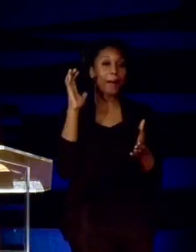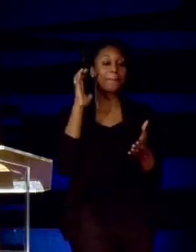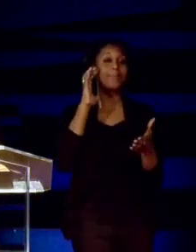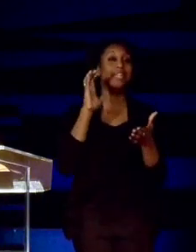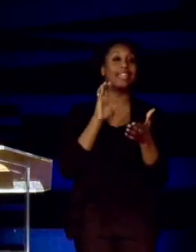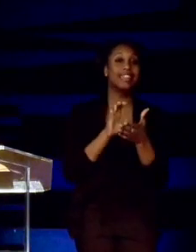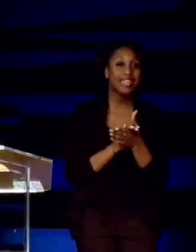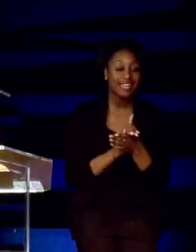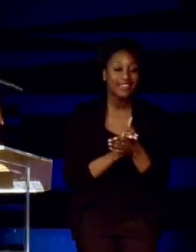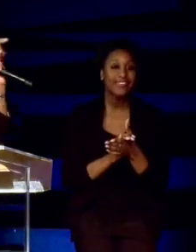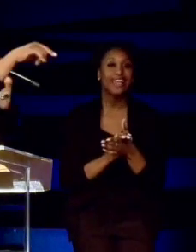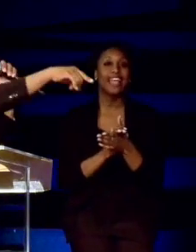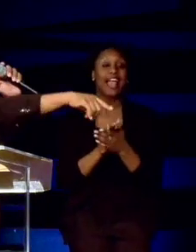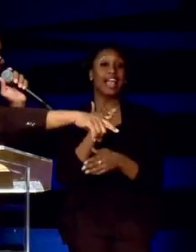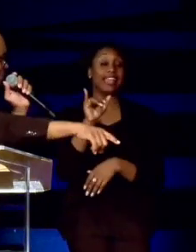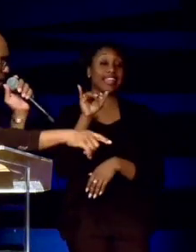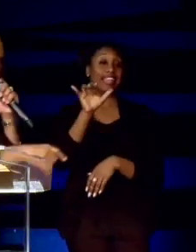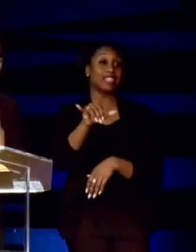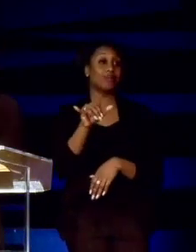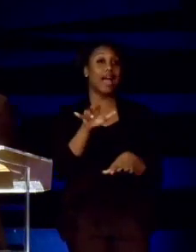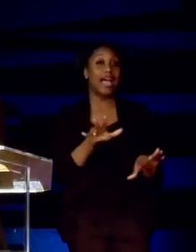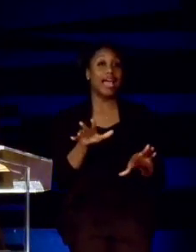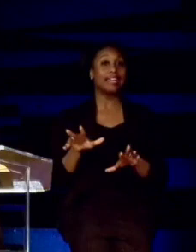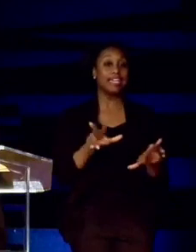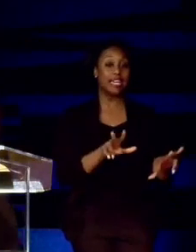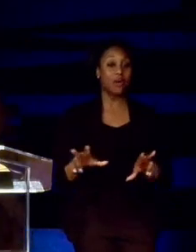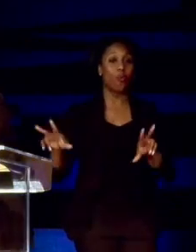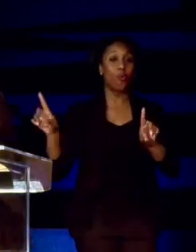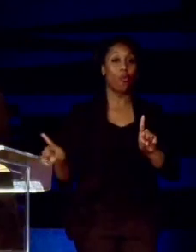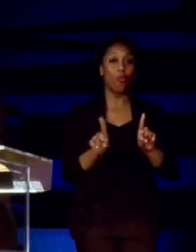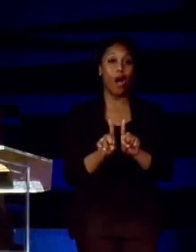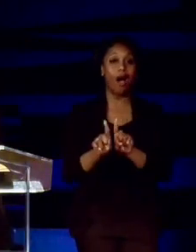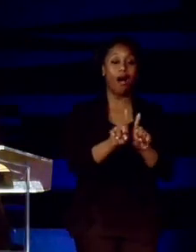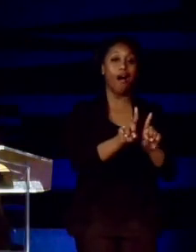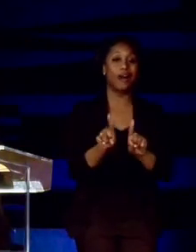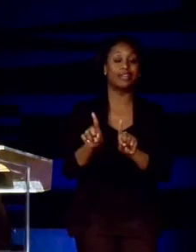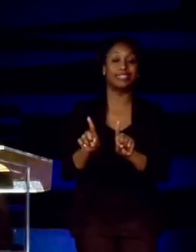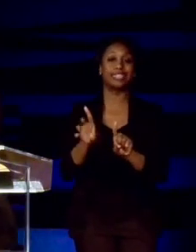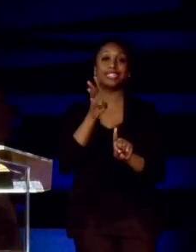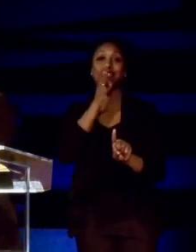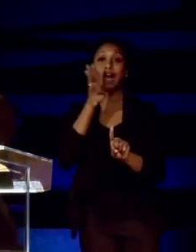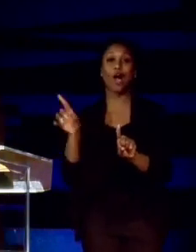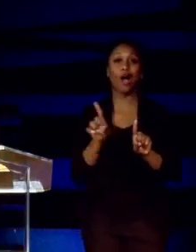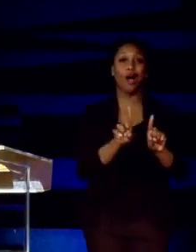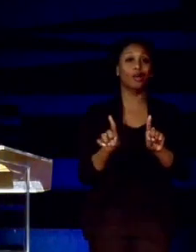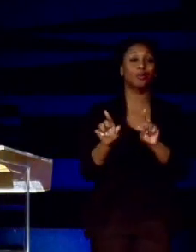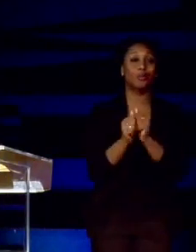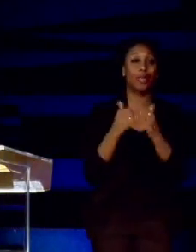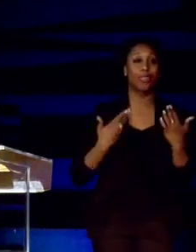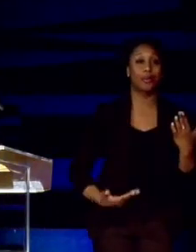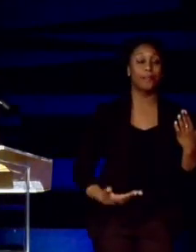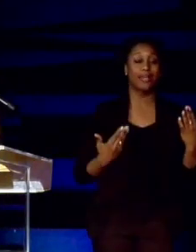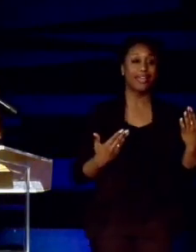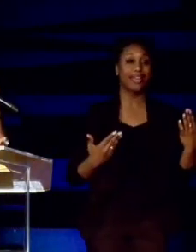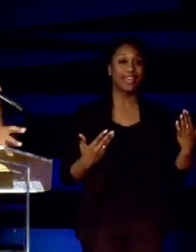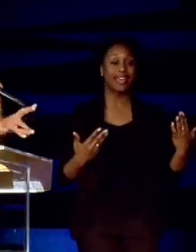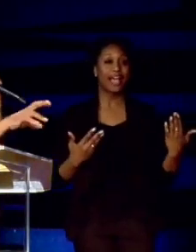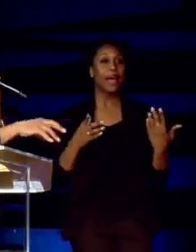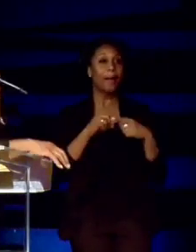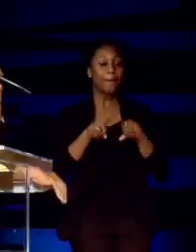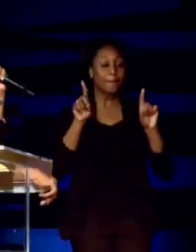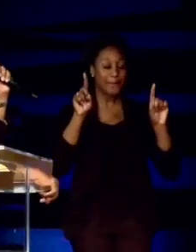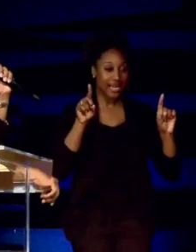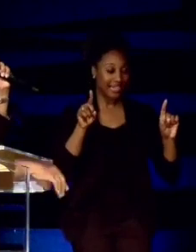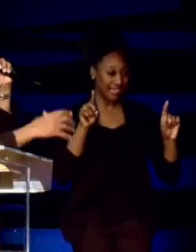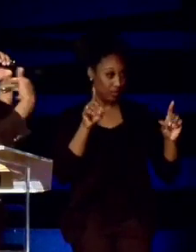the old church said, and he walks with me. He talks with me. We don't sing songs like this anymore, but greater, we